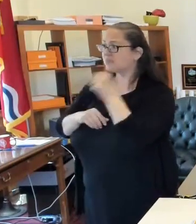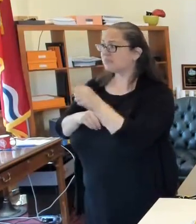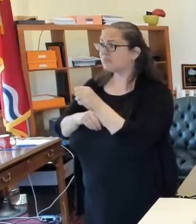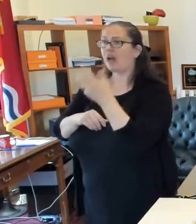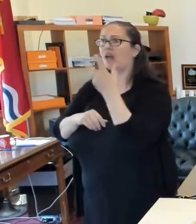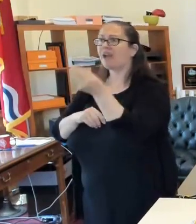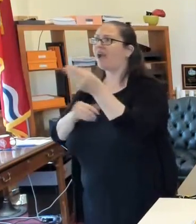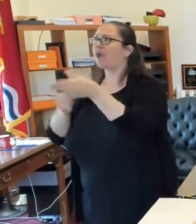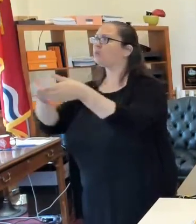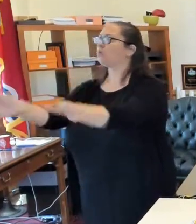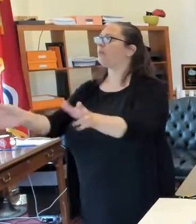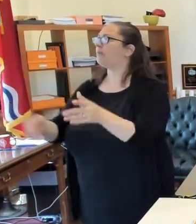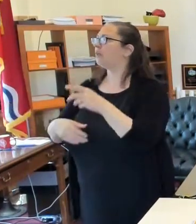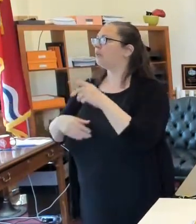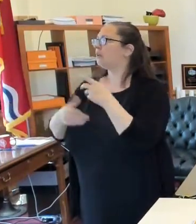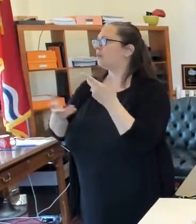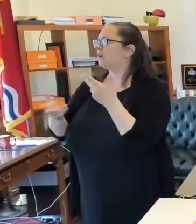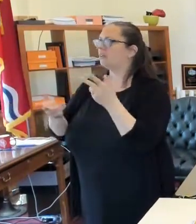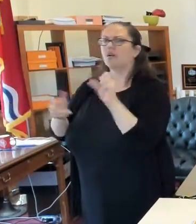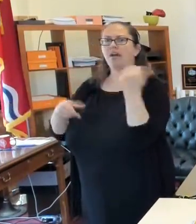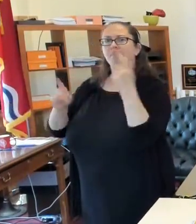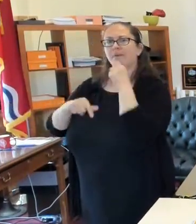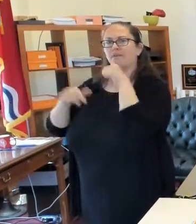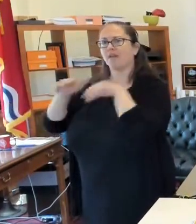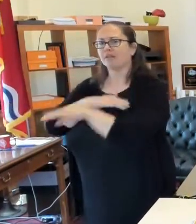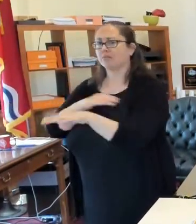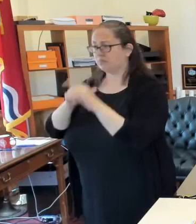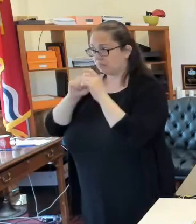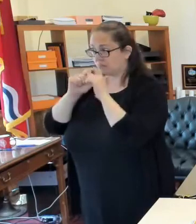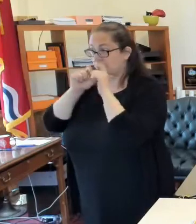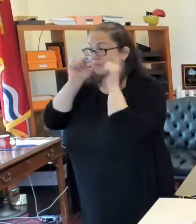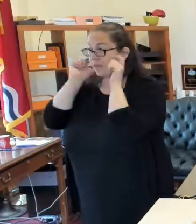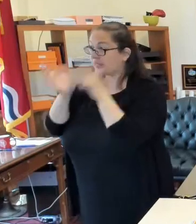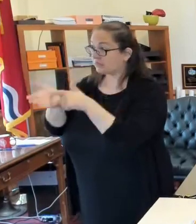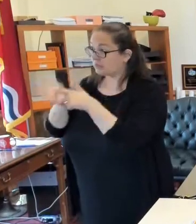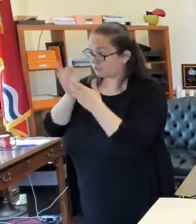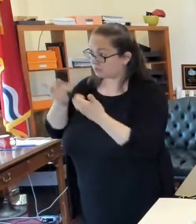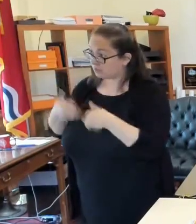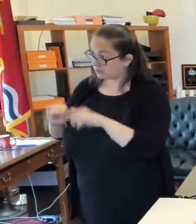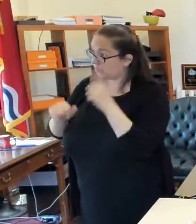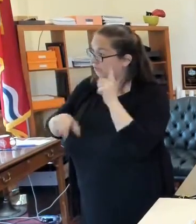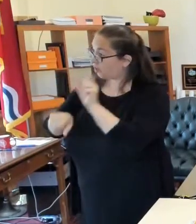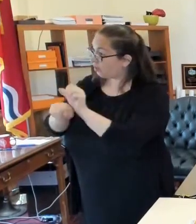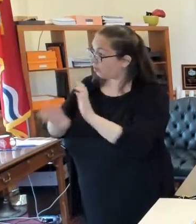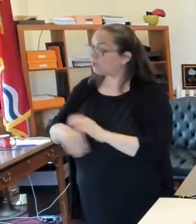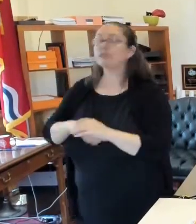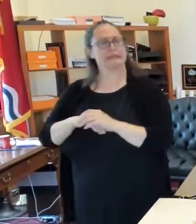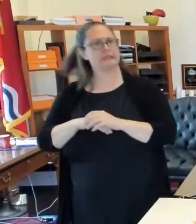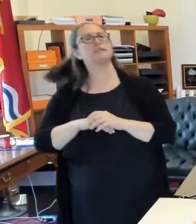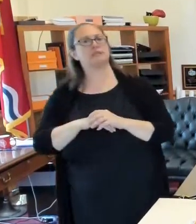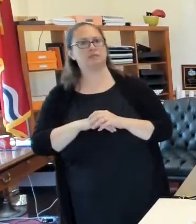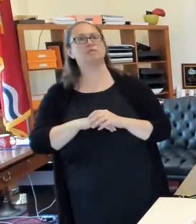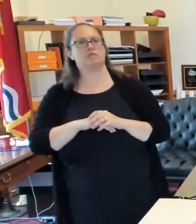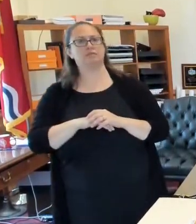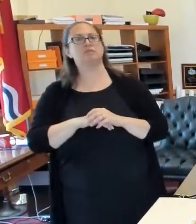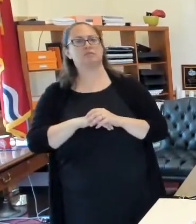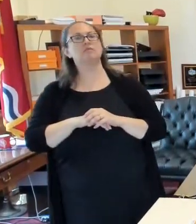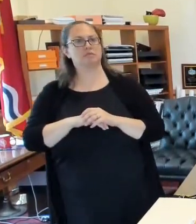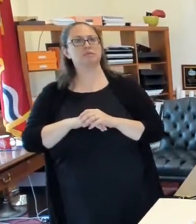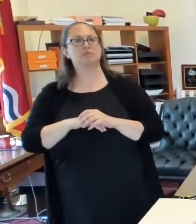companies and not open to the public? Are masks still mandatory for employees? Yes, they are.